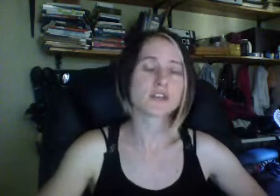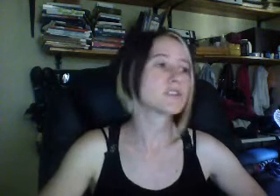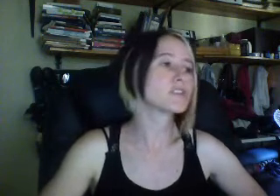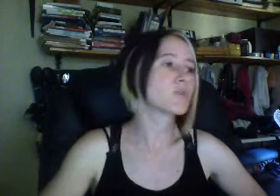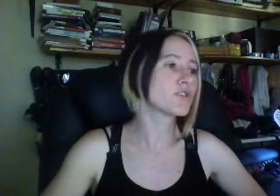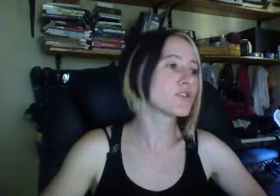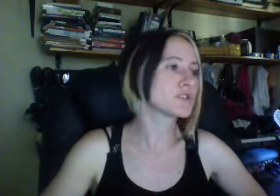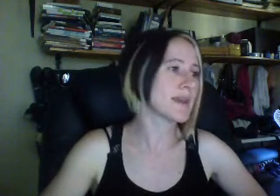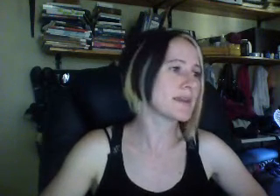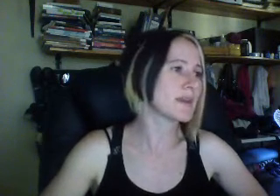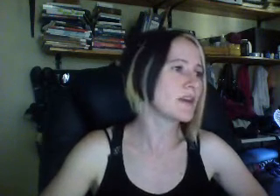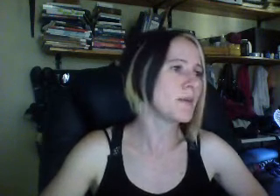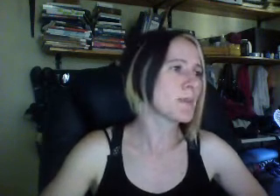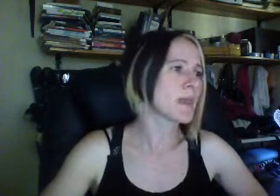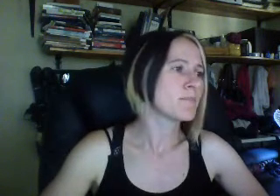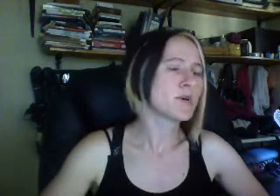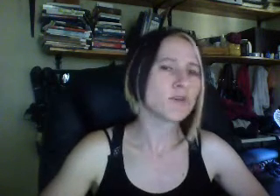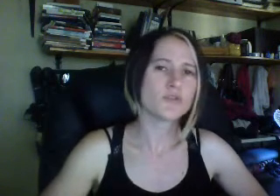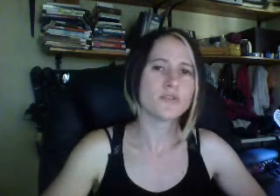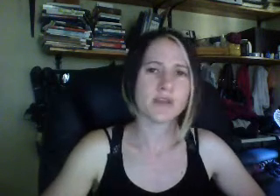So this is what a girl is making per movie.